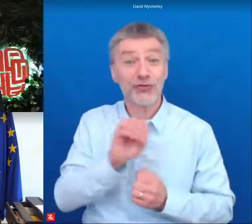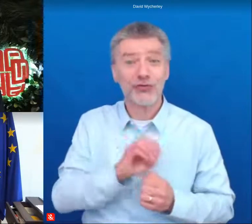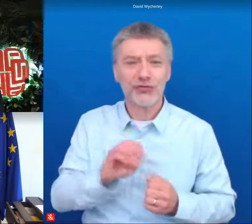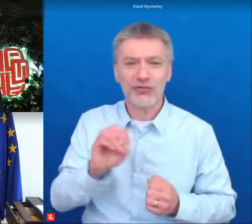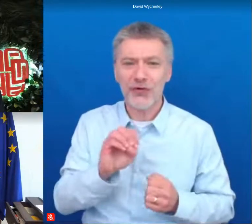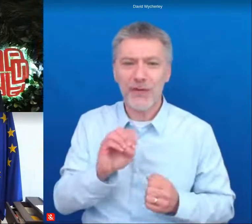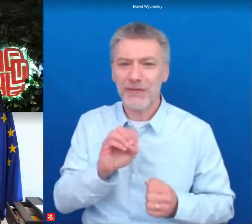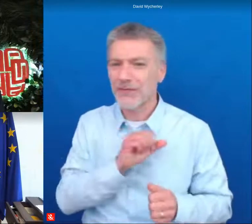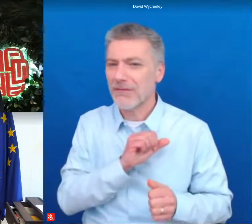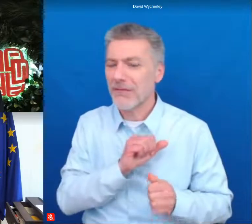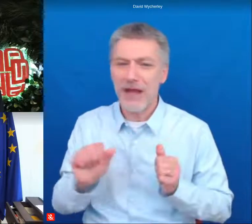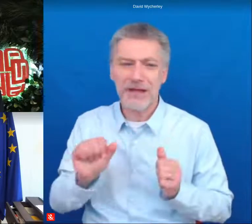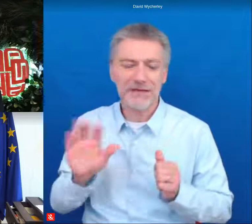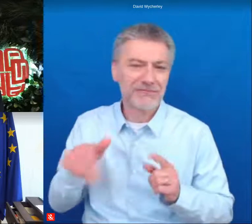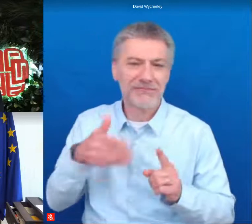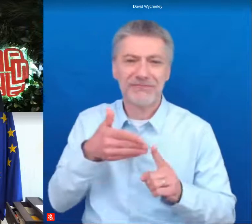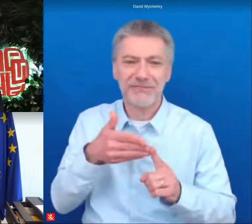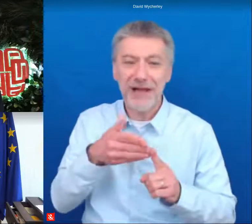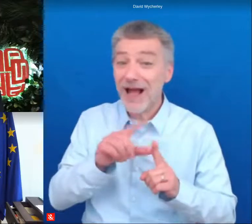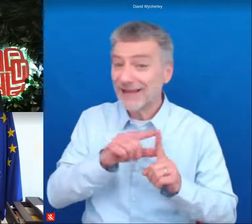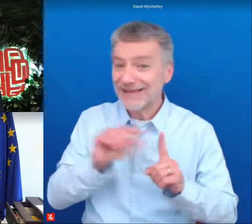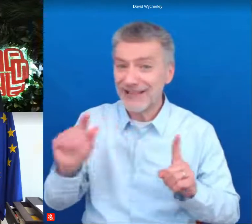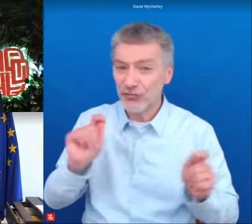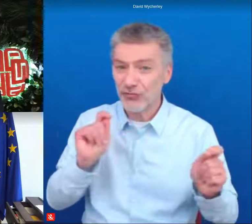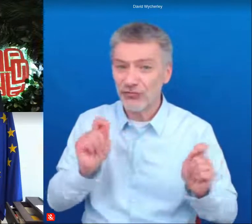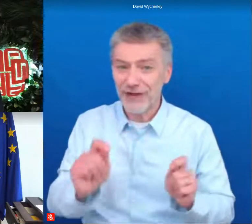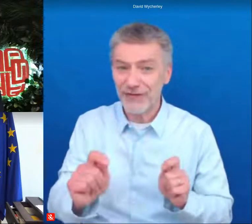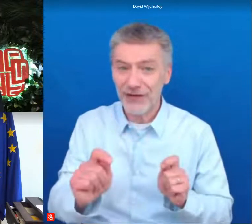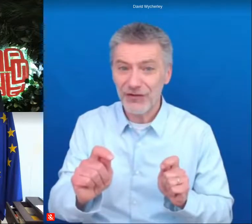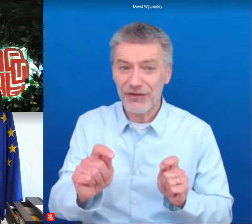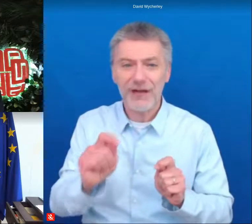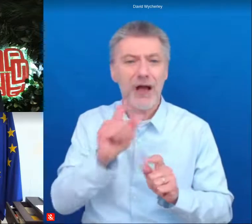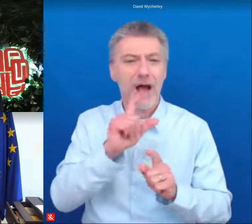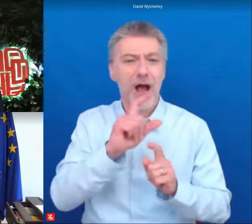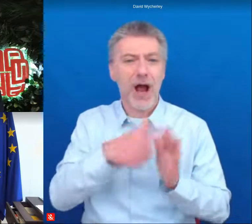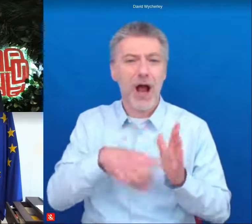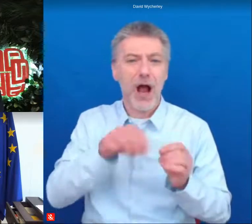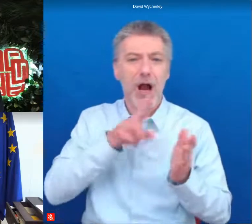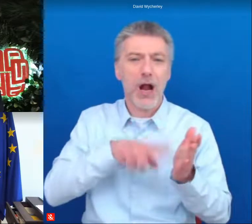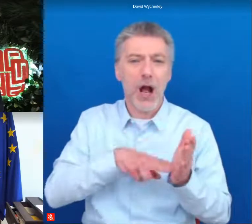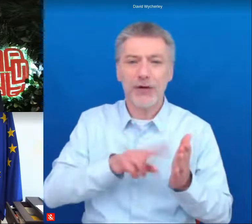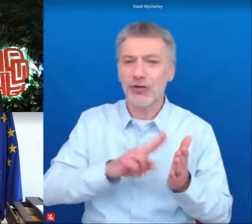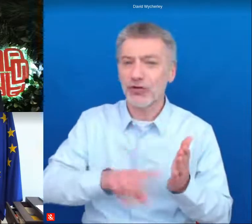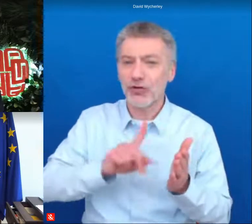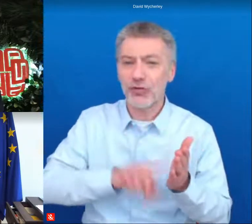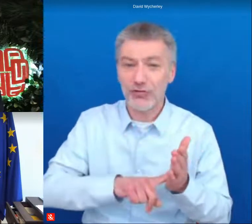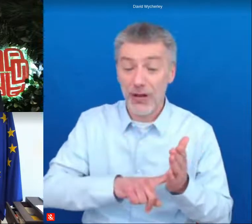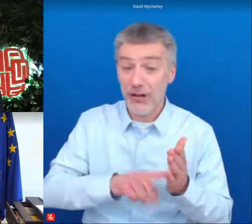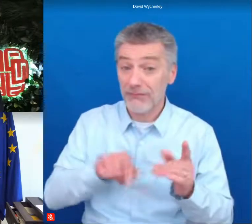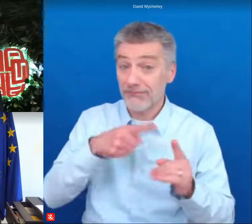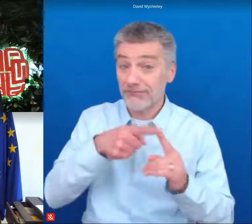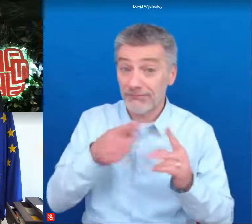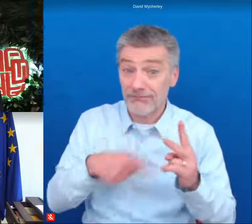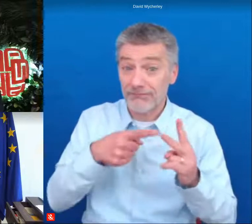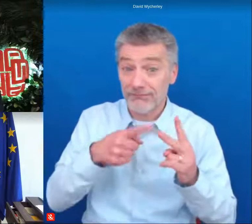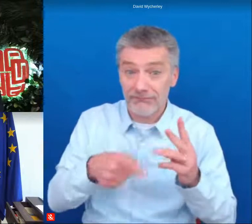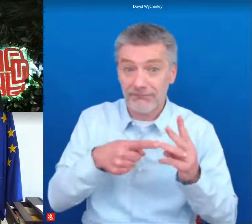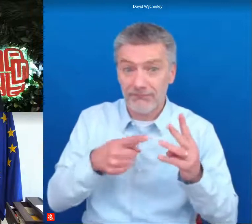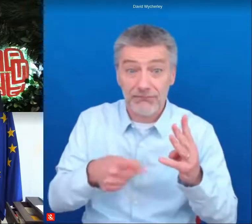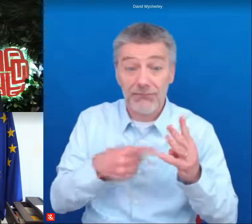best goals from the digital revolution to the carbon neutral economy will only be achievable